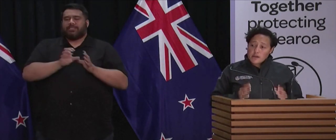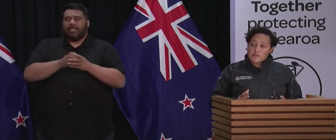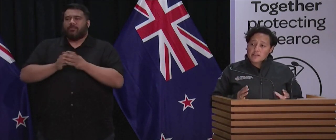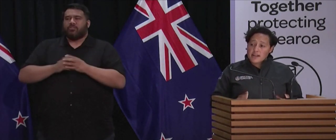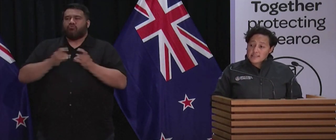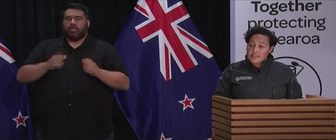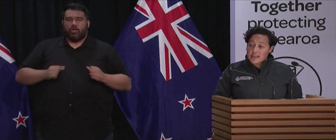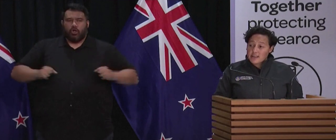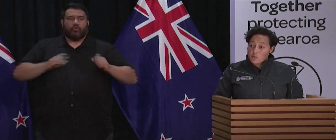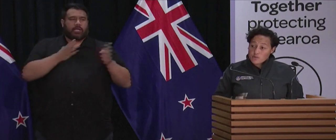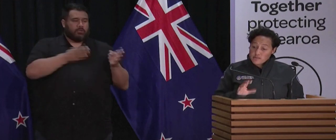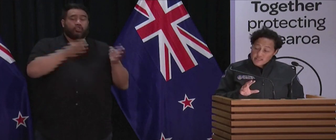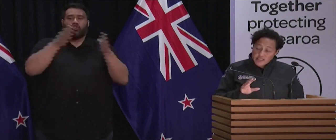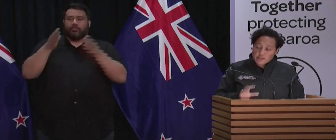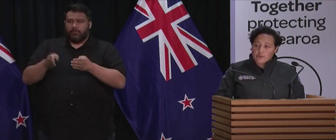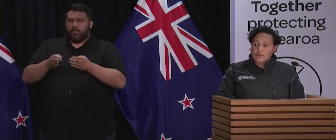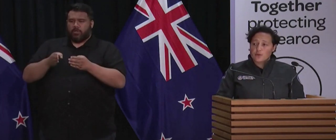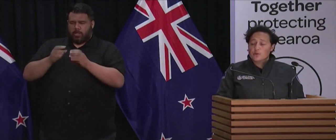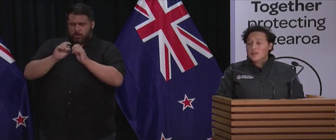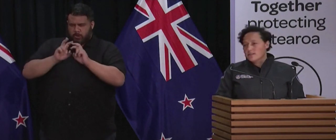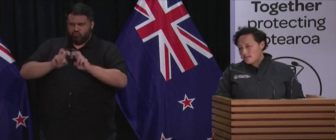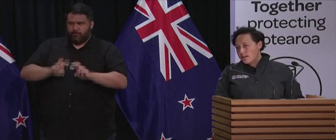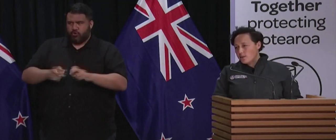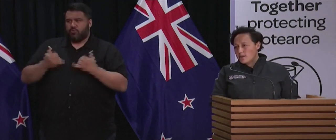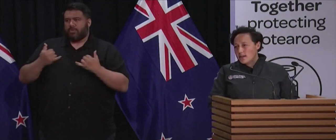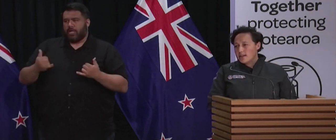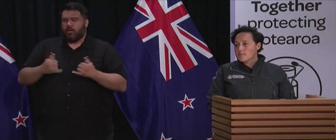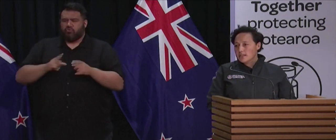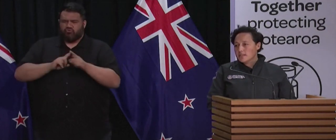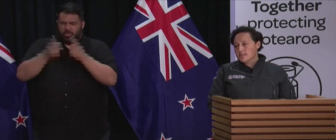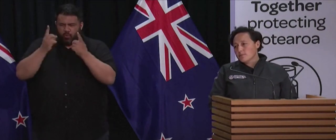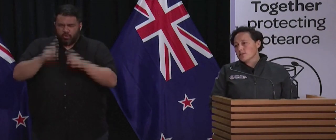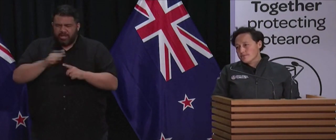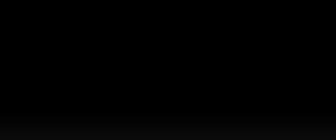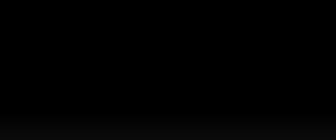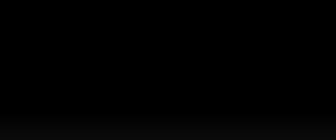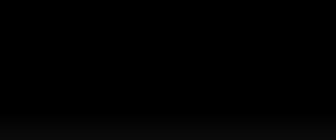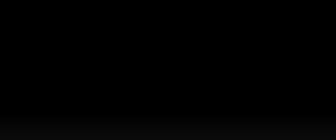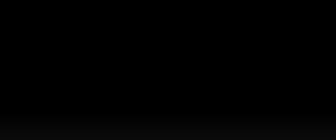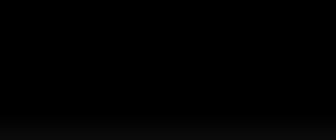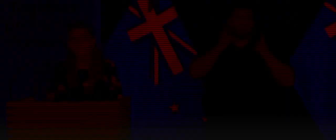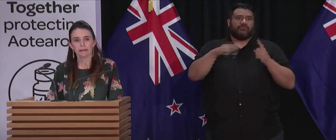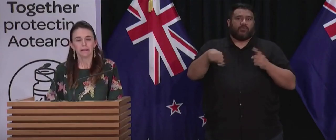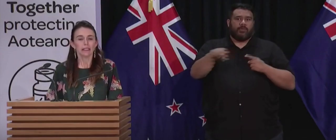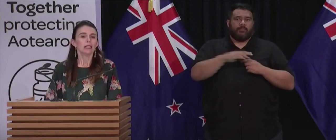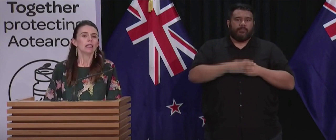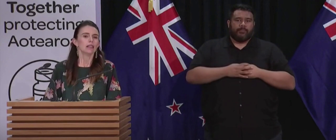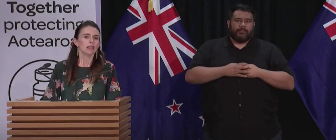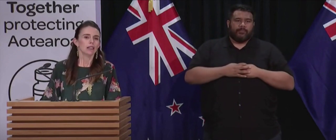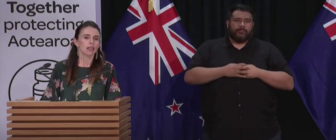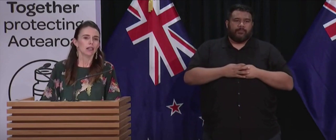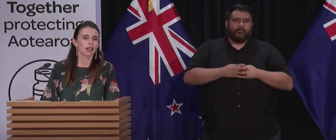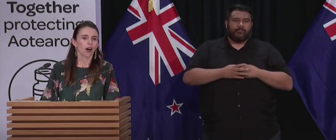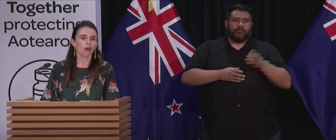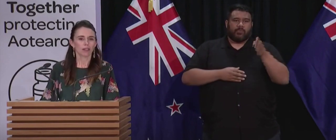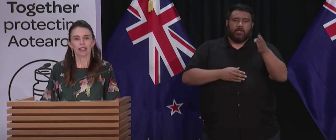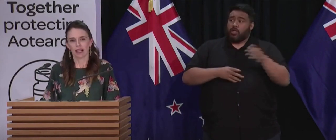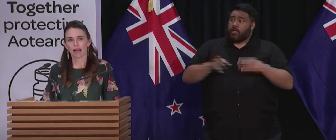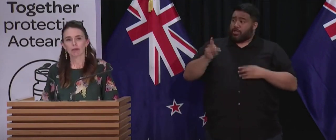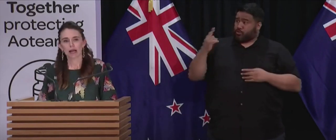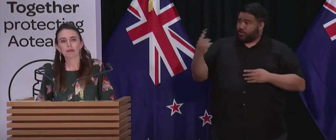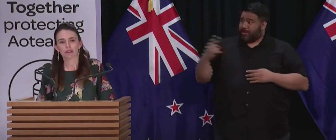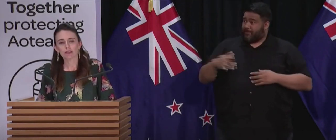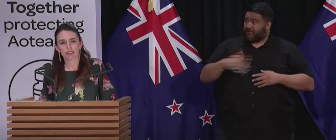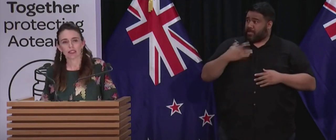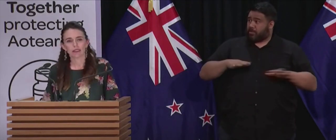pivot to be able to undertake a more substantive review to see whether there has been any damage. Do you feel that it's quite... Oh